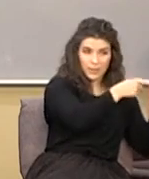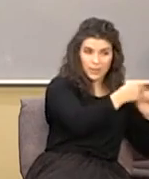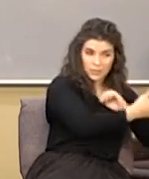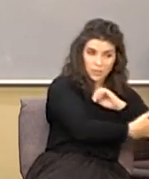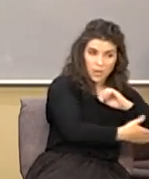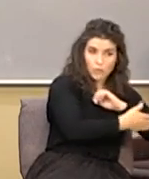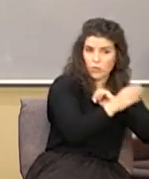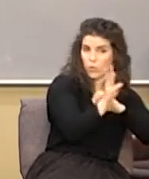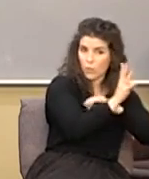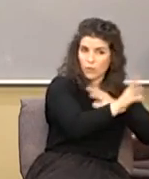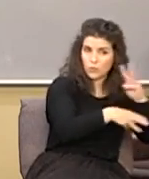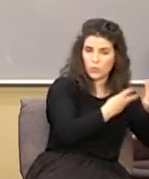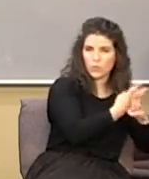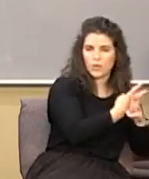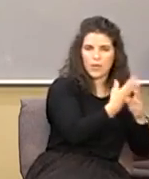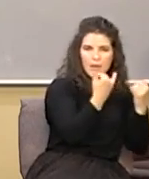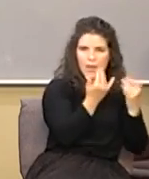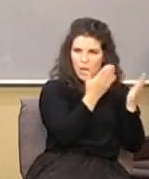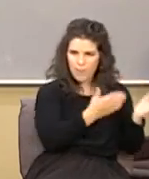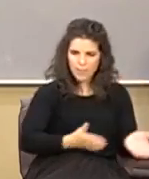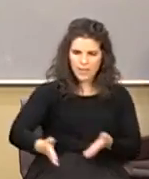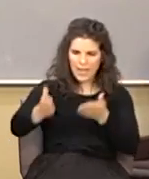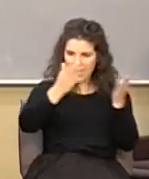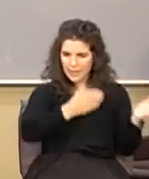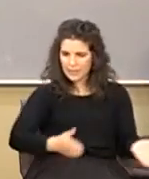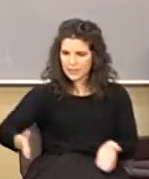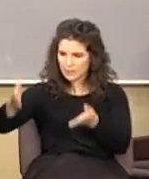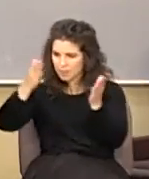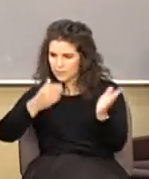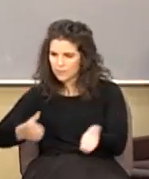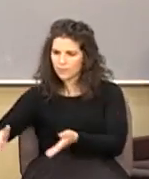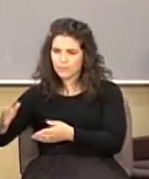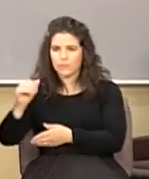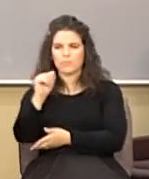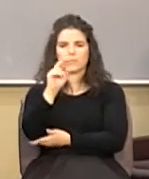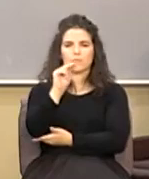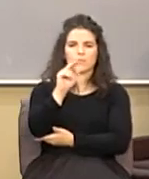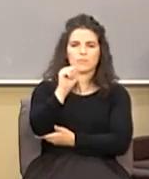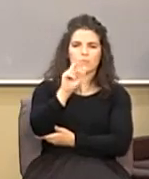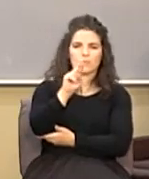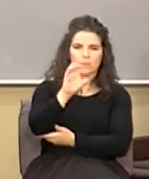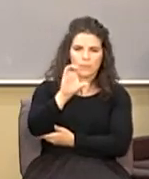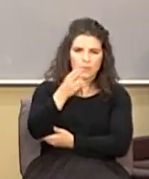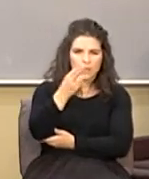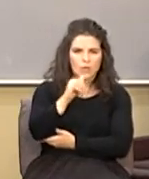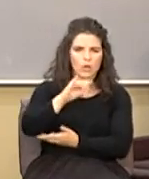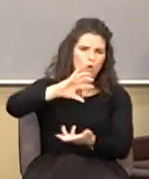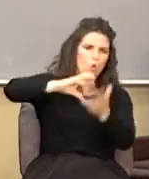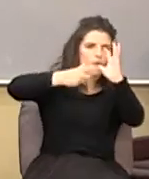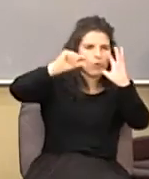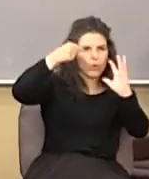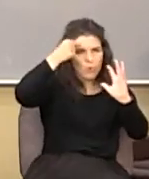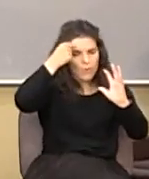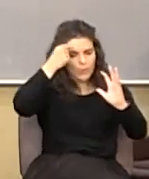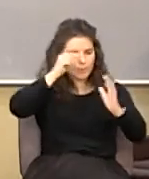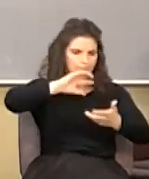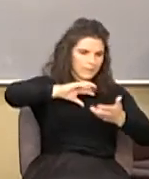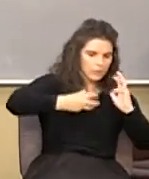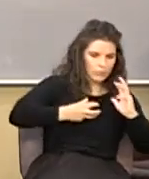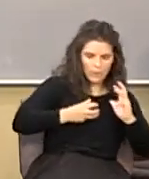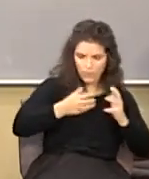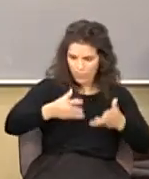And what's happening now is a well-planned, orchestrated, listen, the anarchy, the uncertainty, the disarray that results from lost men